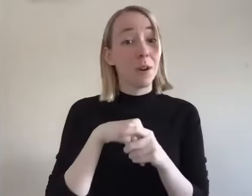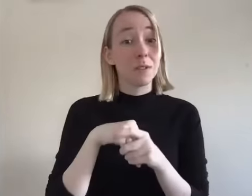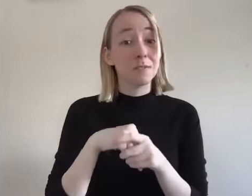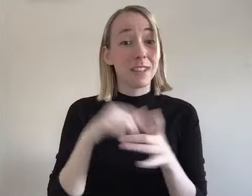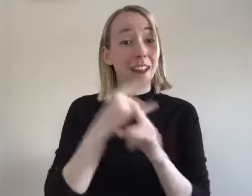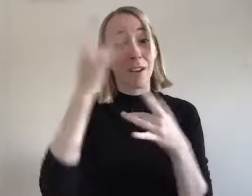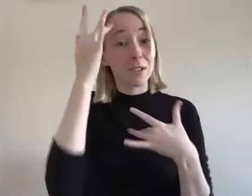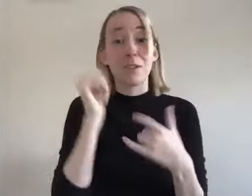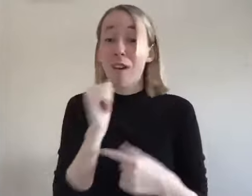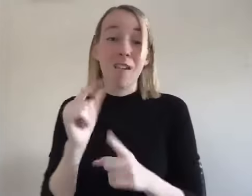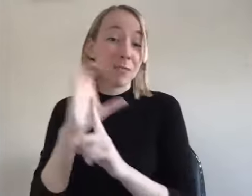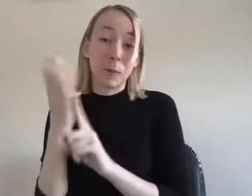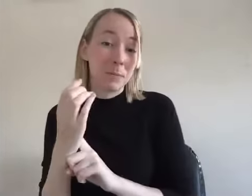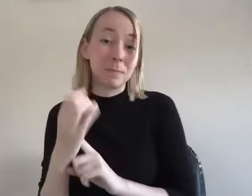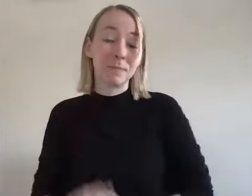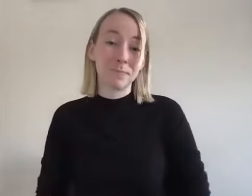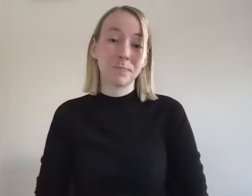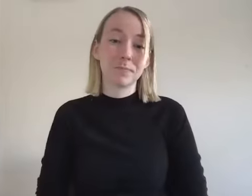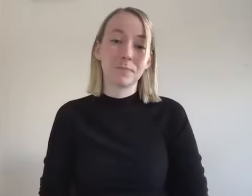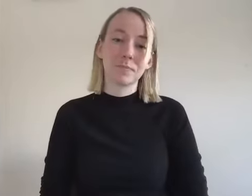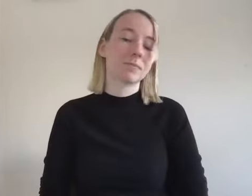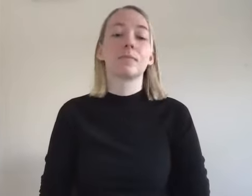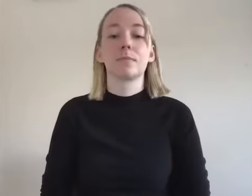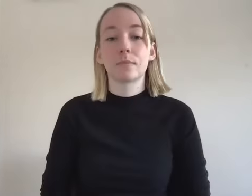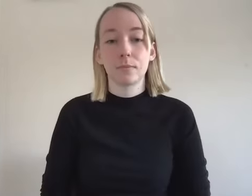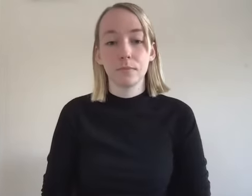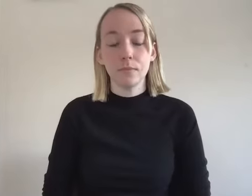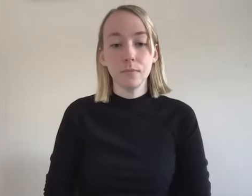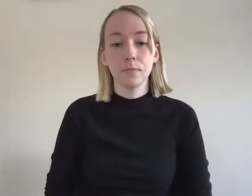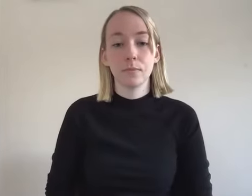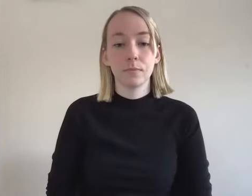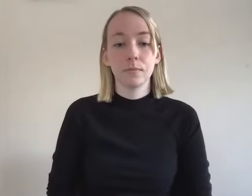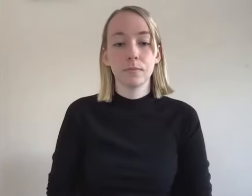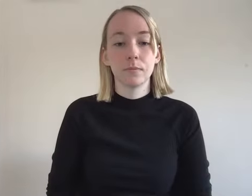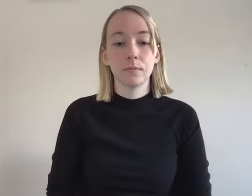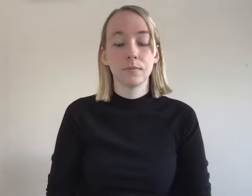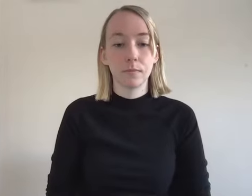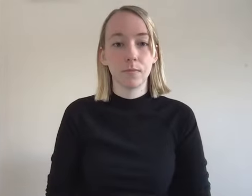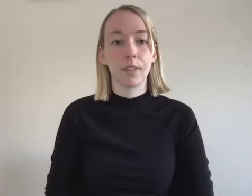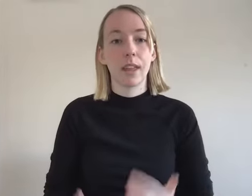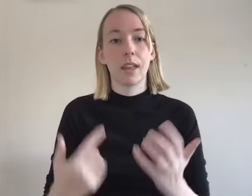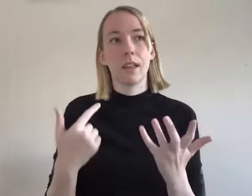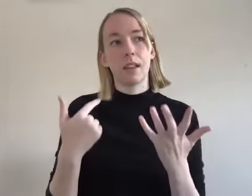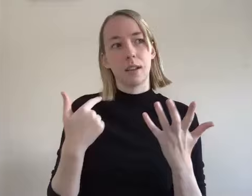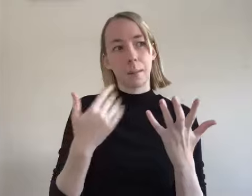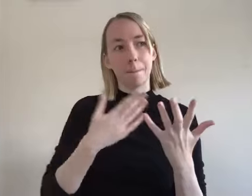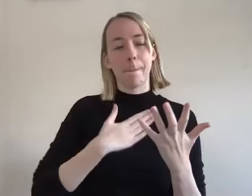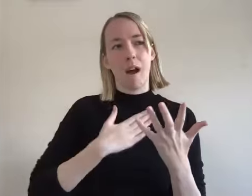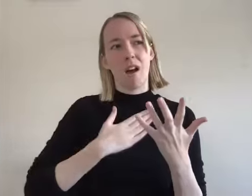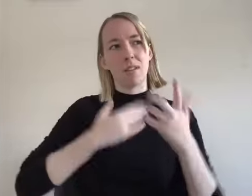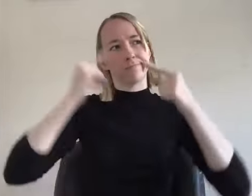a part of it is is just alcoholism and um and what that did was i the way